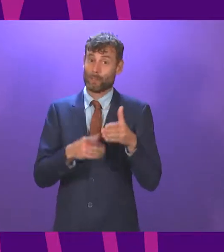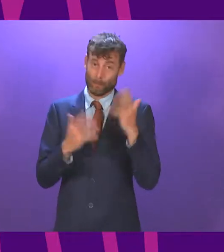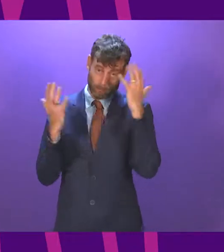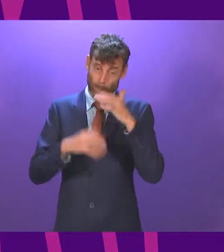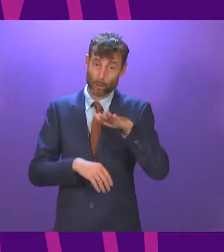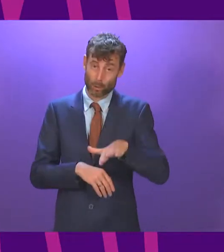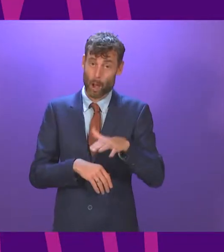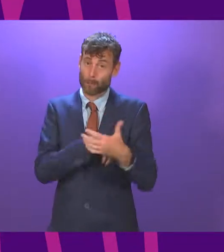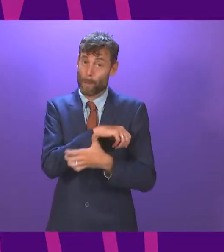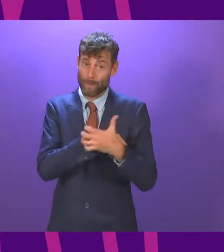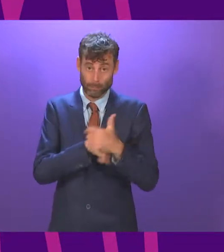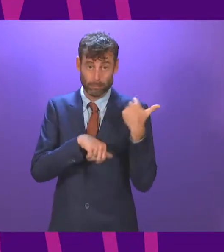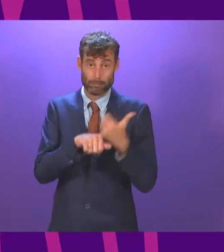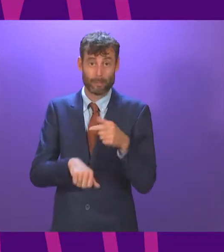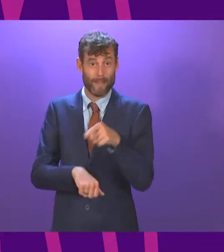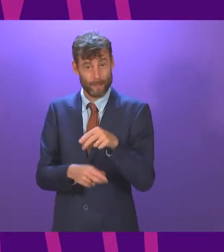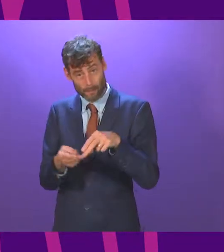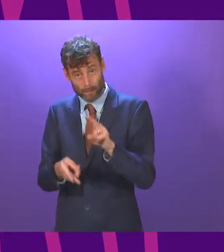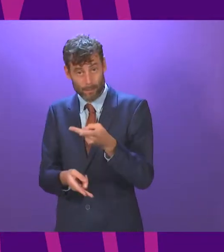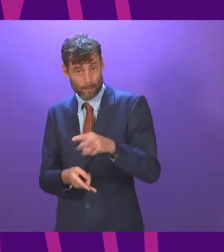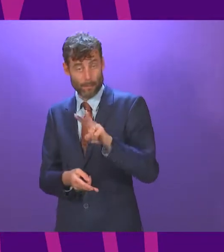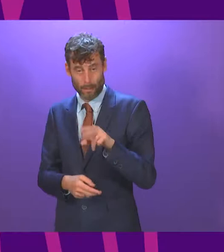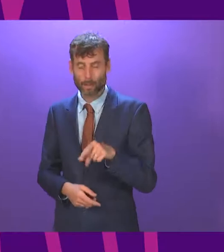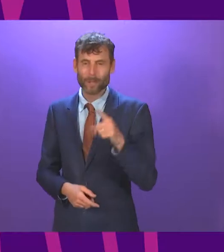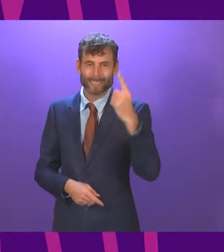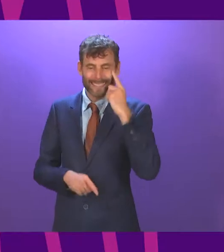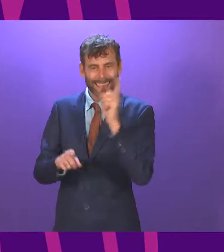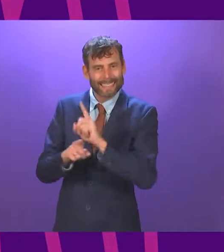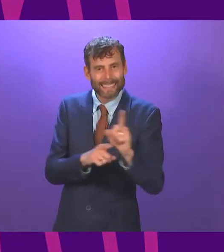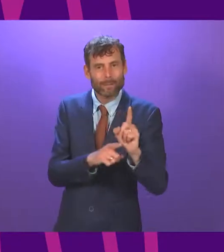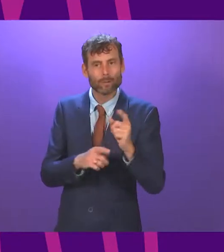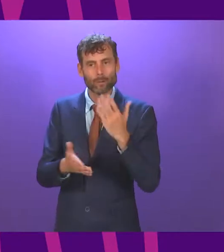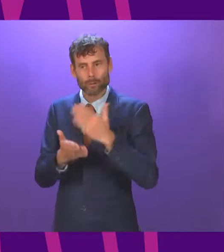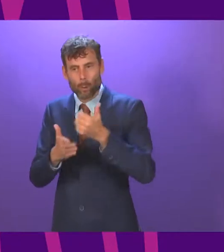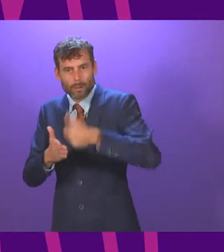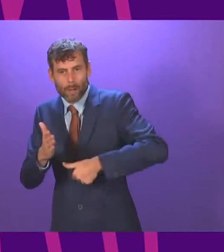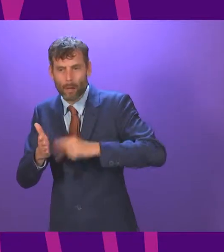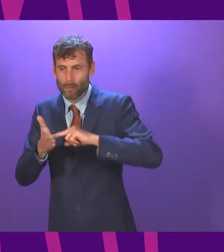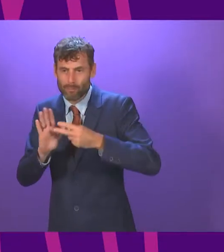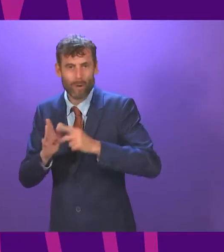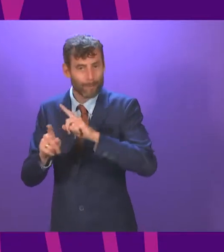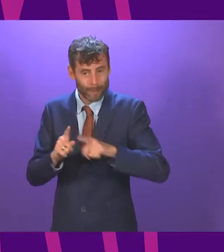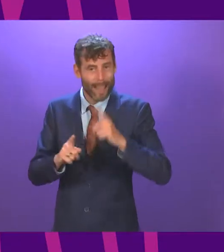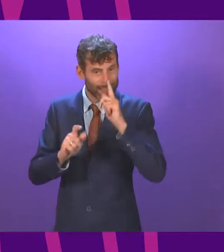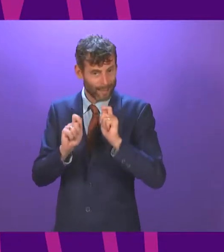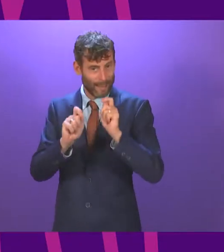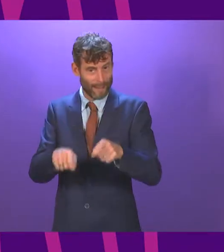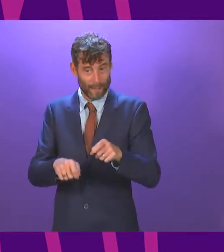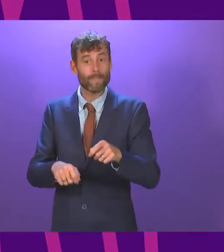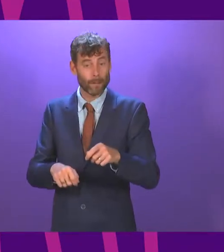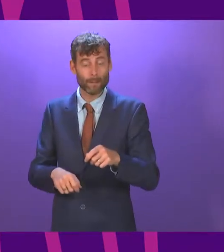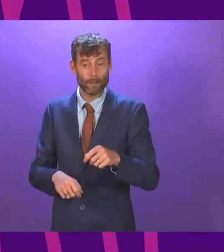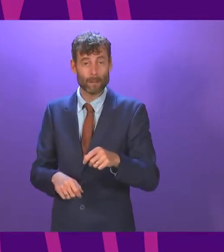Payment, the Best Start Grant and also Best Start Foods, eligible low-income families with one child could receive up to £5,200